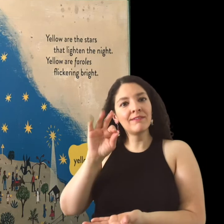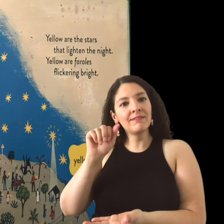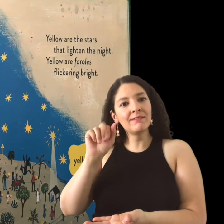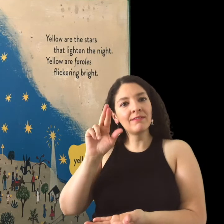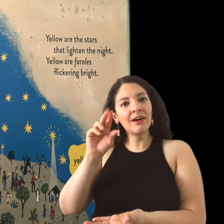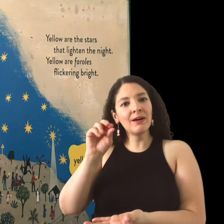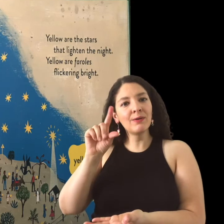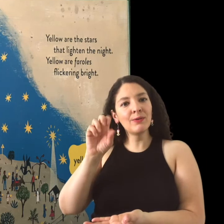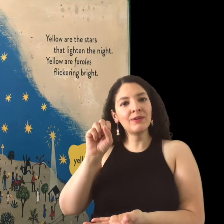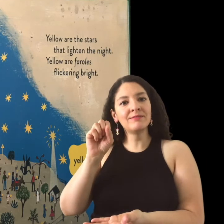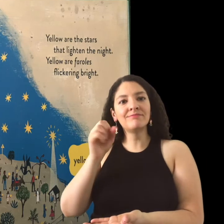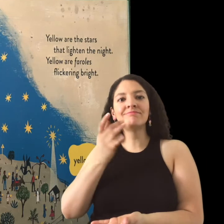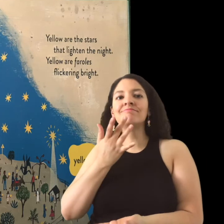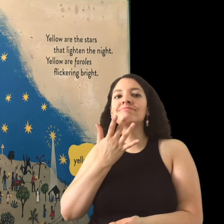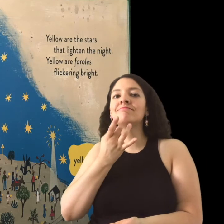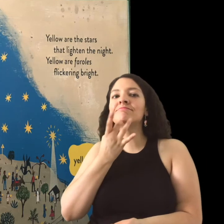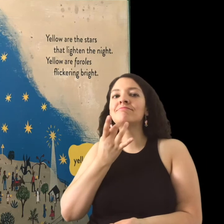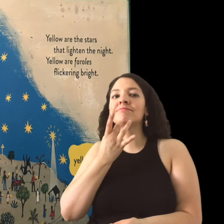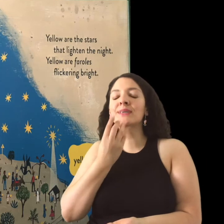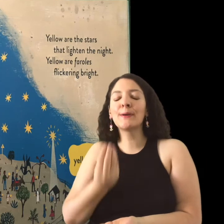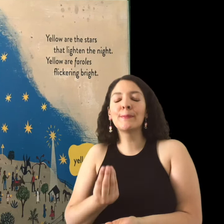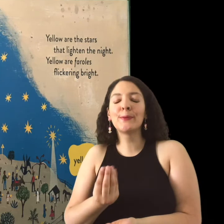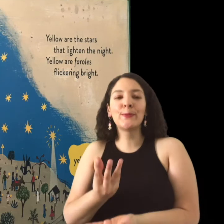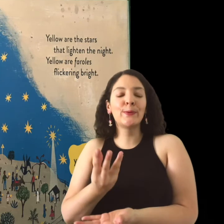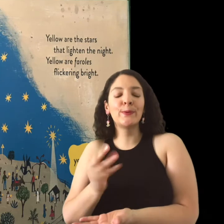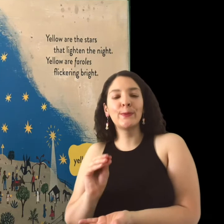Yellow are Paroles flickering bright